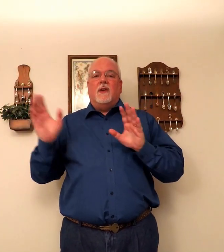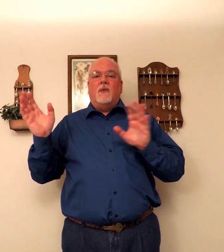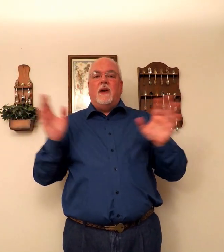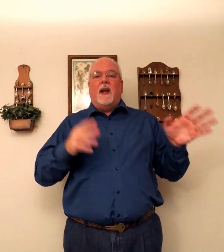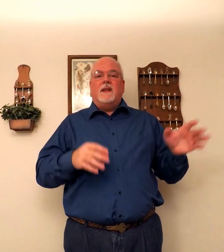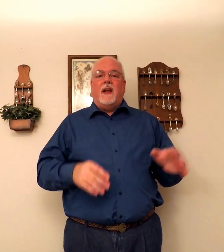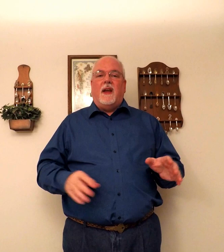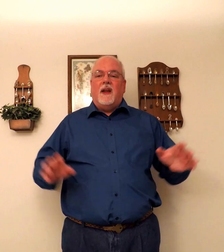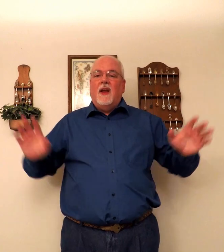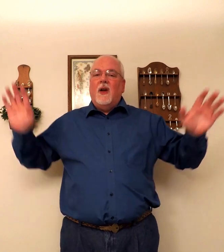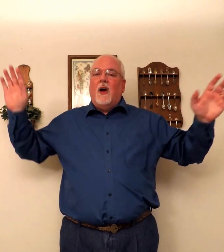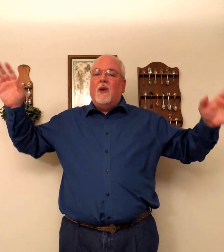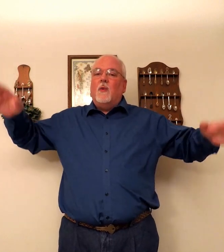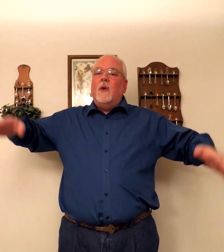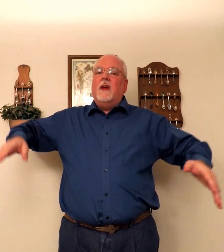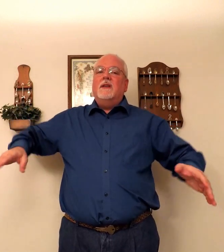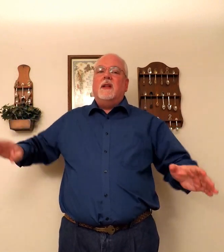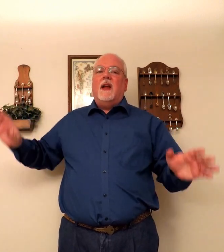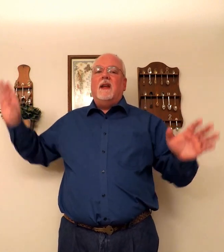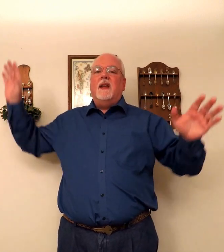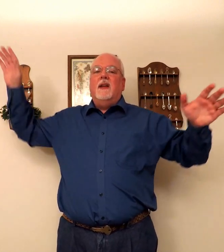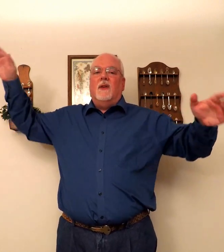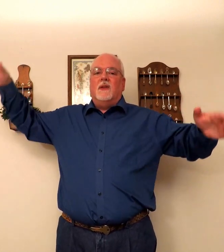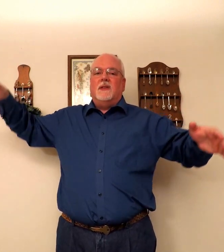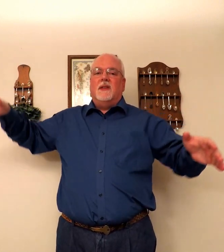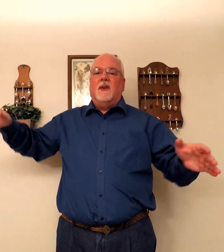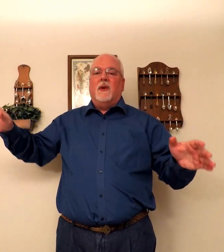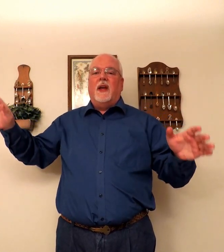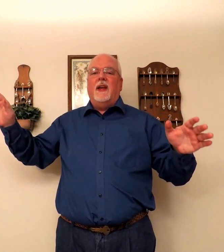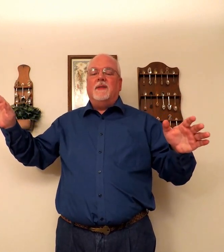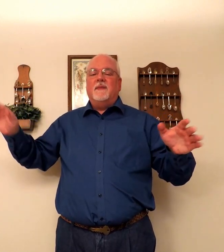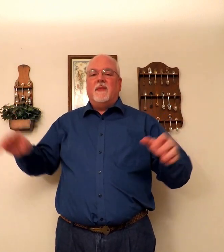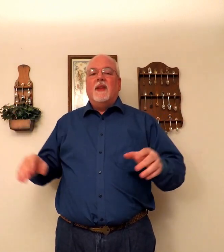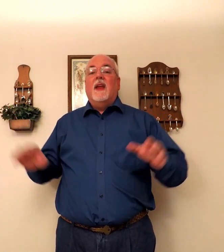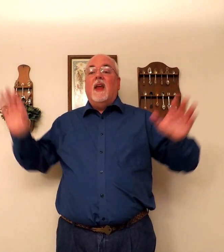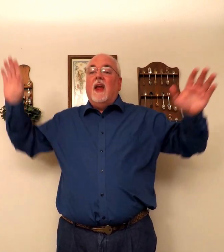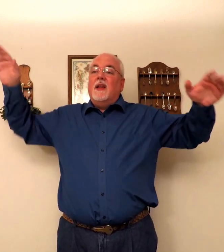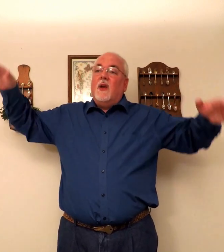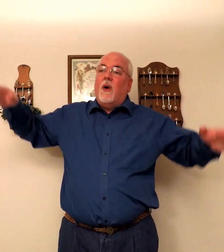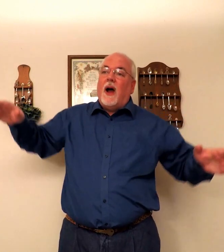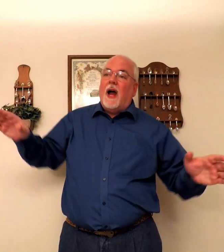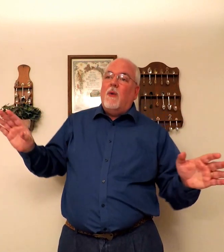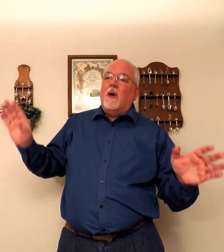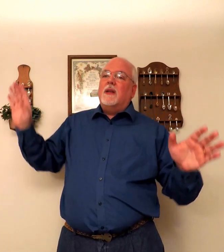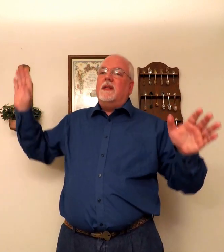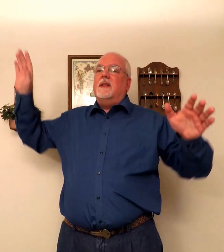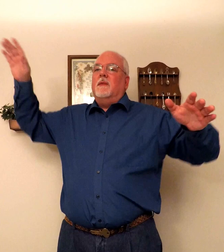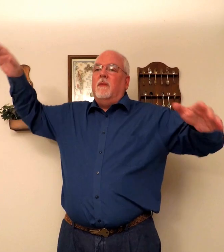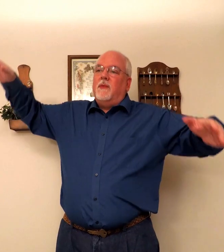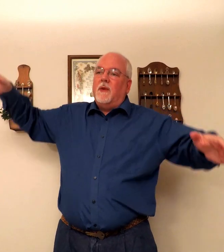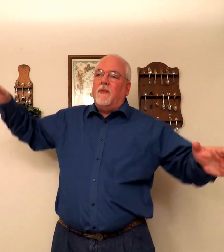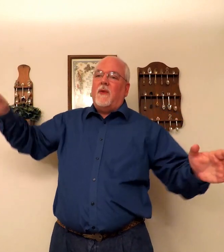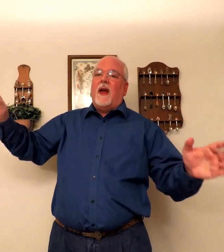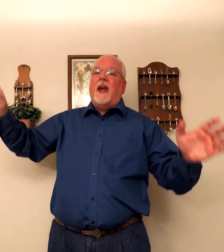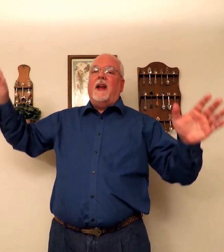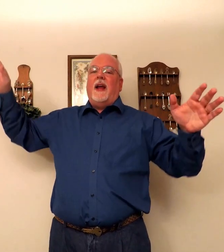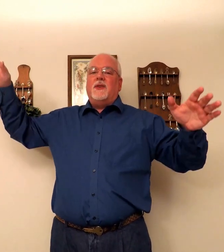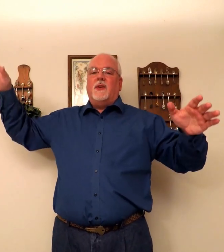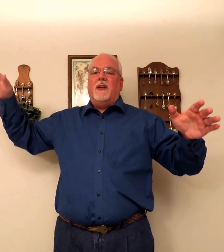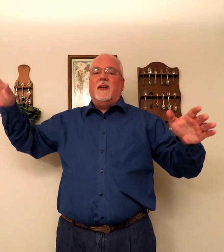Go read Isaiah. On wings like eagles. Okay? So, I want to see some flying action in